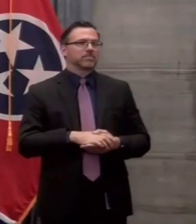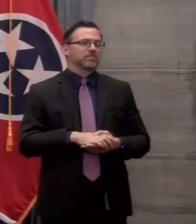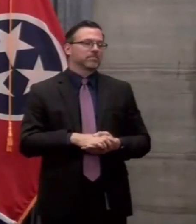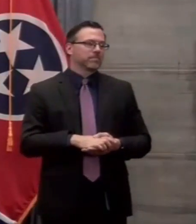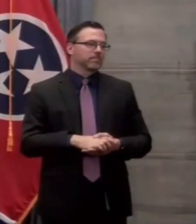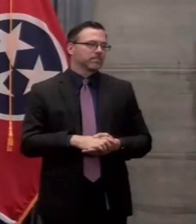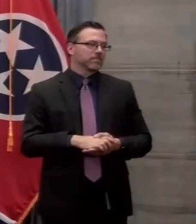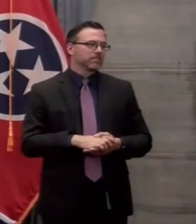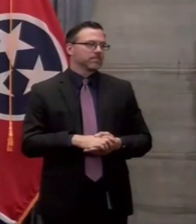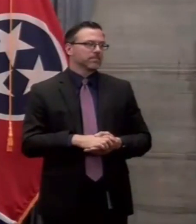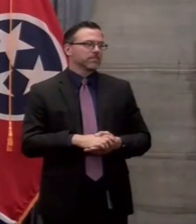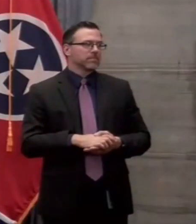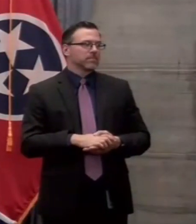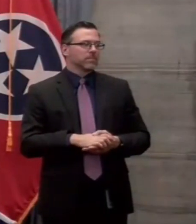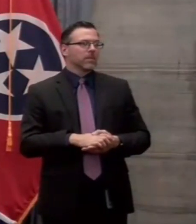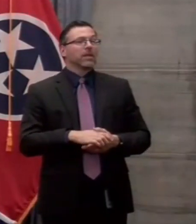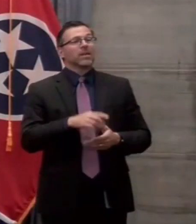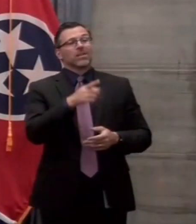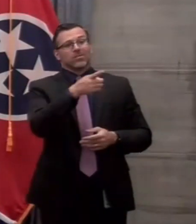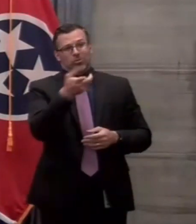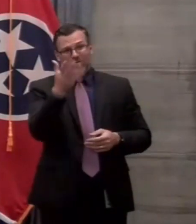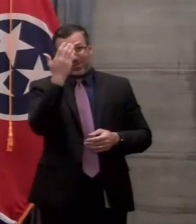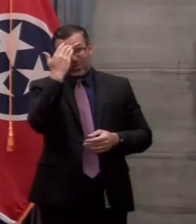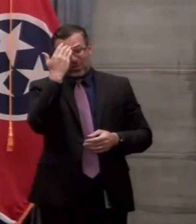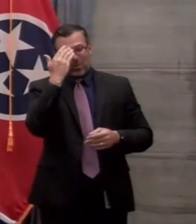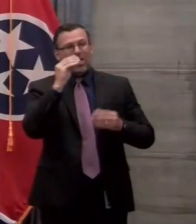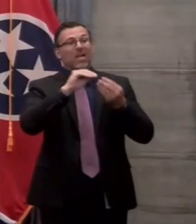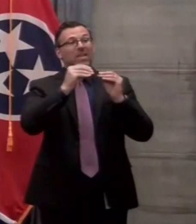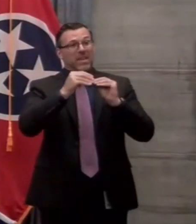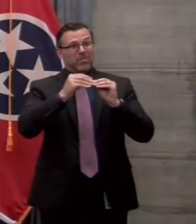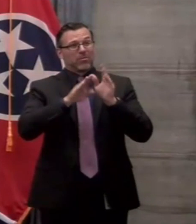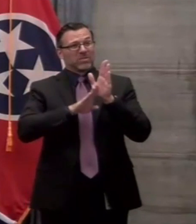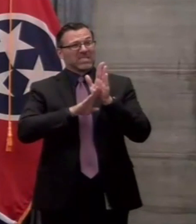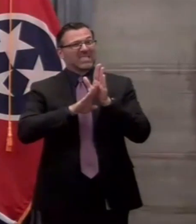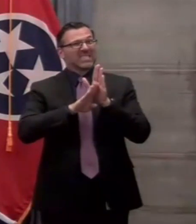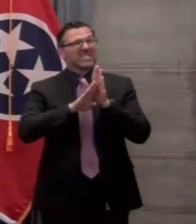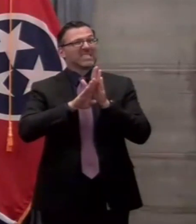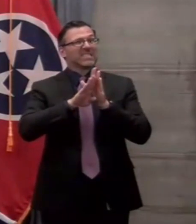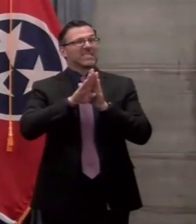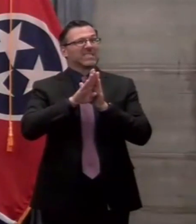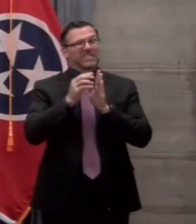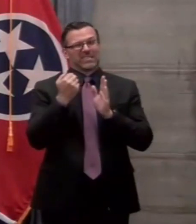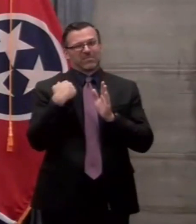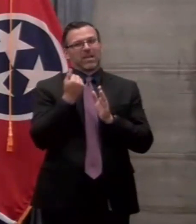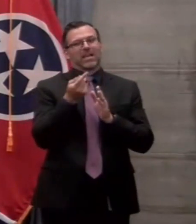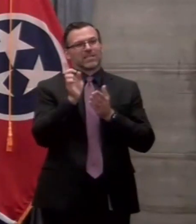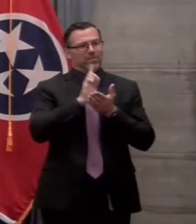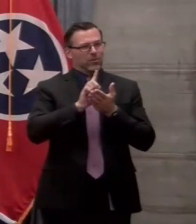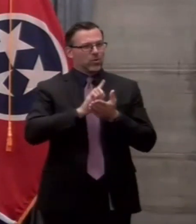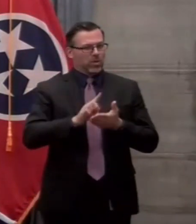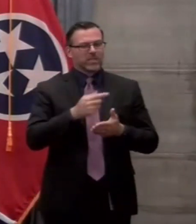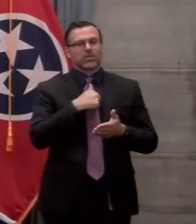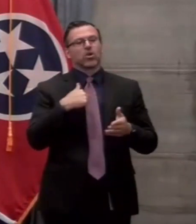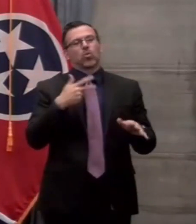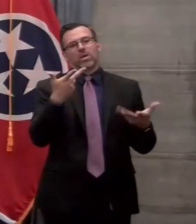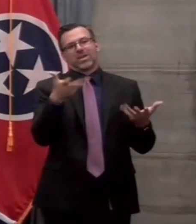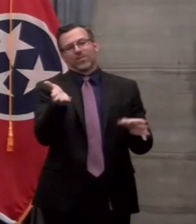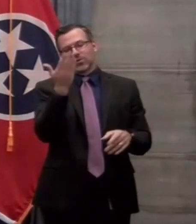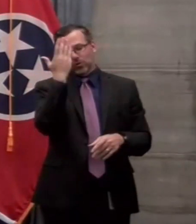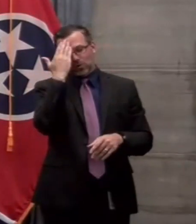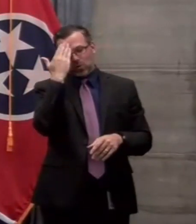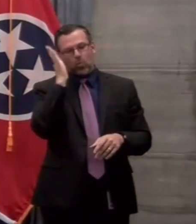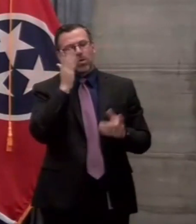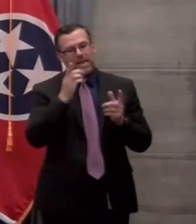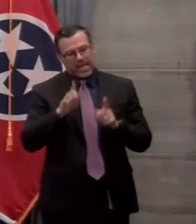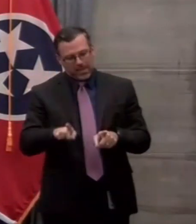As you know, we have seen a gradual increase in numbers over the last few weeks. This is what we expected. We're not alarmed by